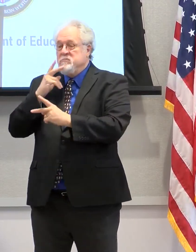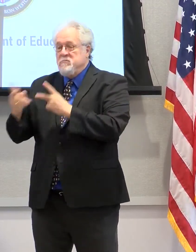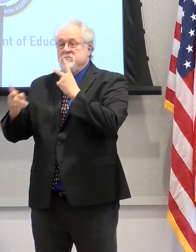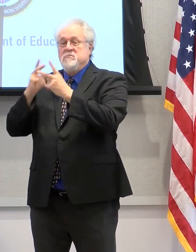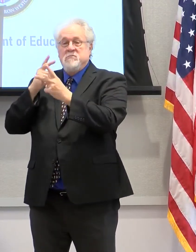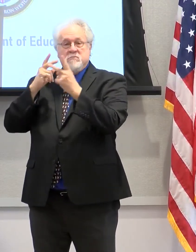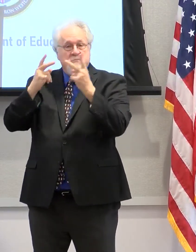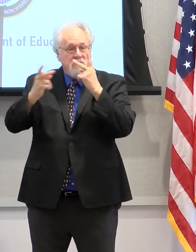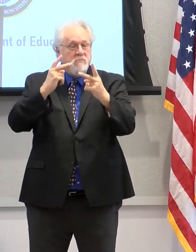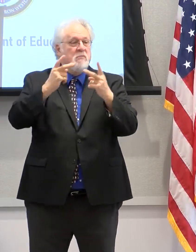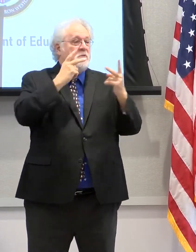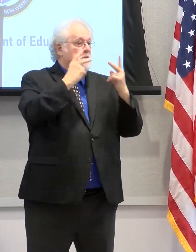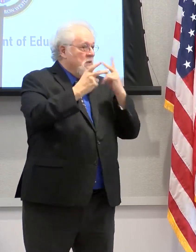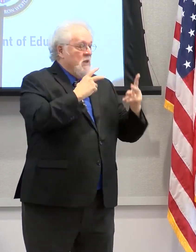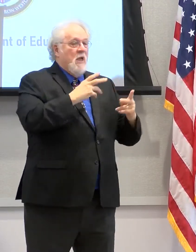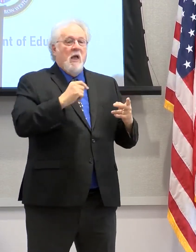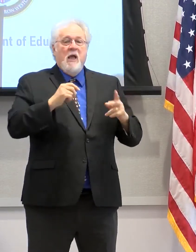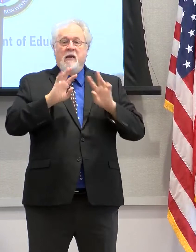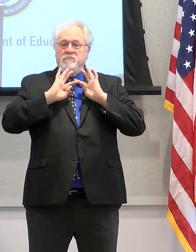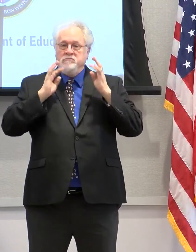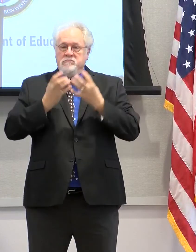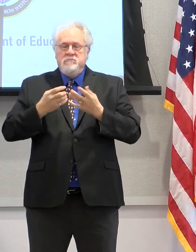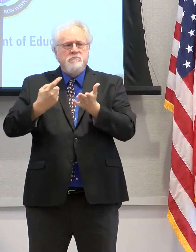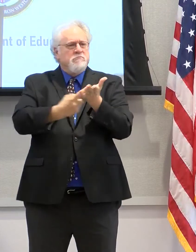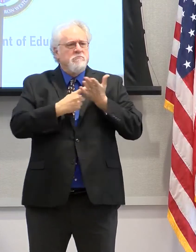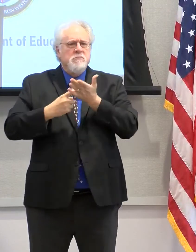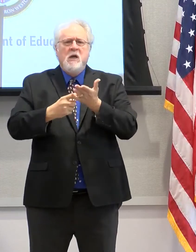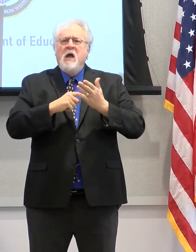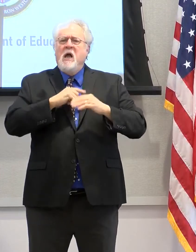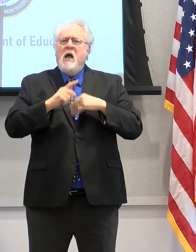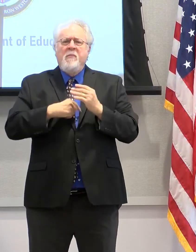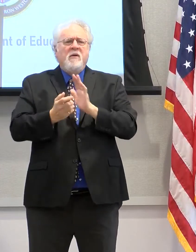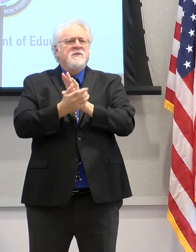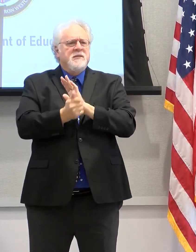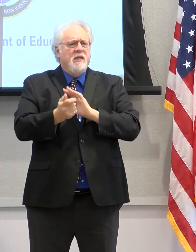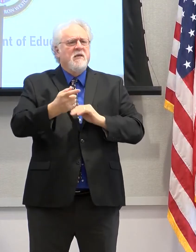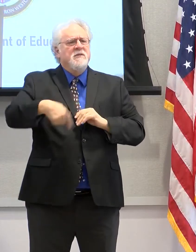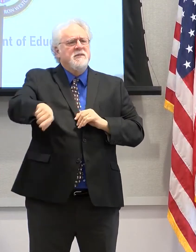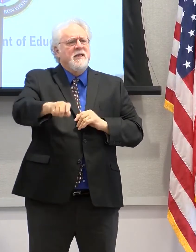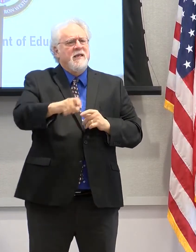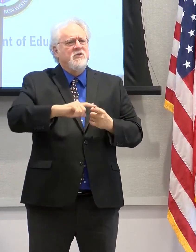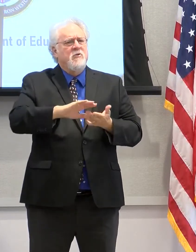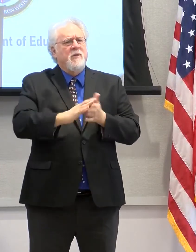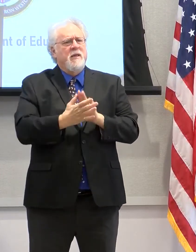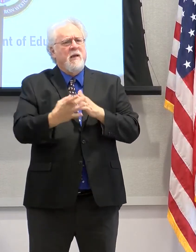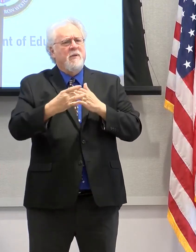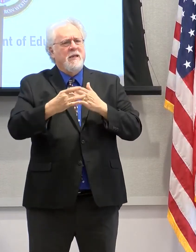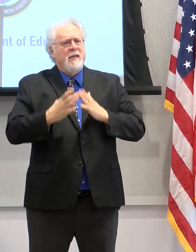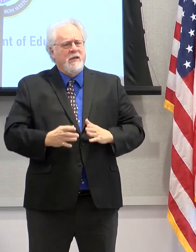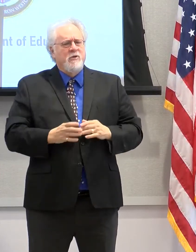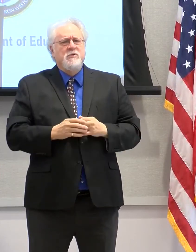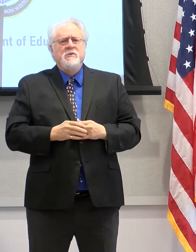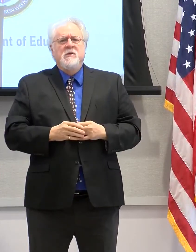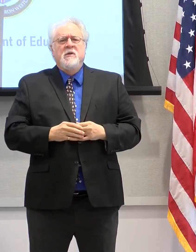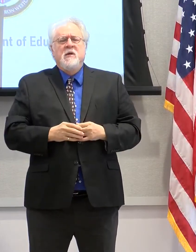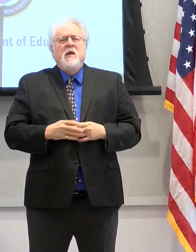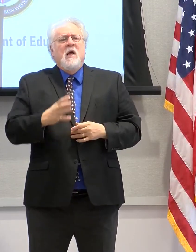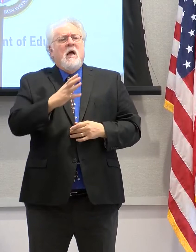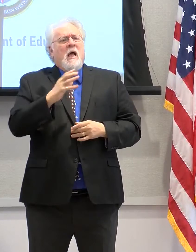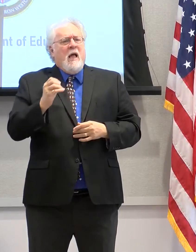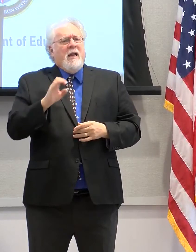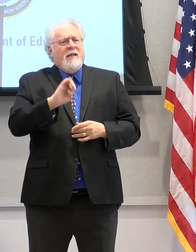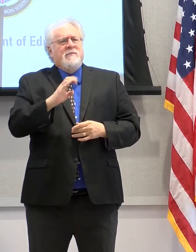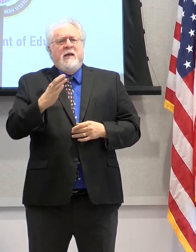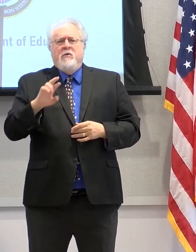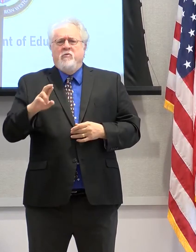leaders and engaging them in roundtable discussions about the skills they need to become leaders in our community. In East